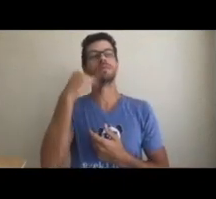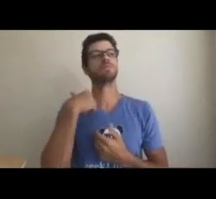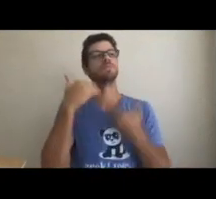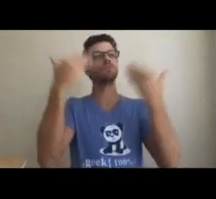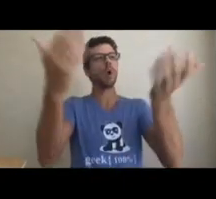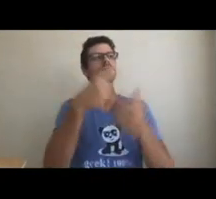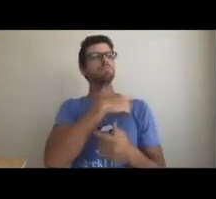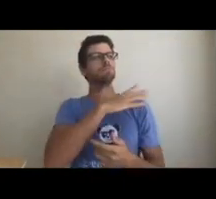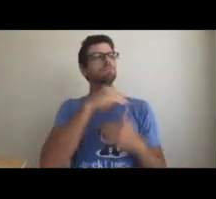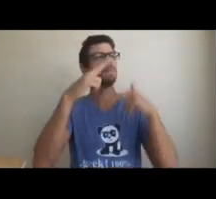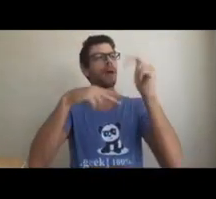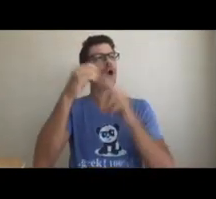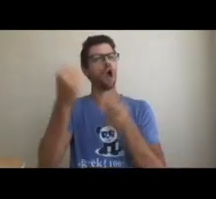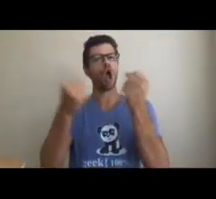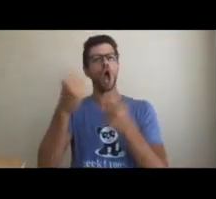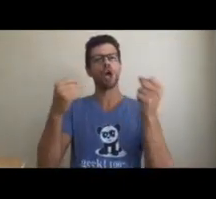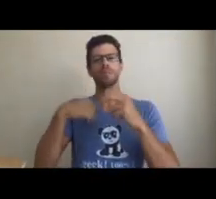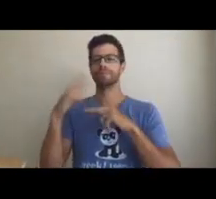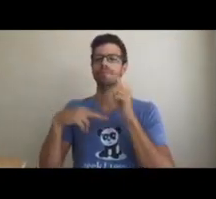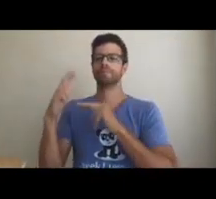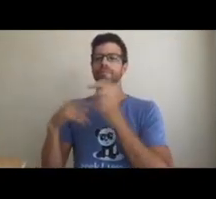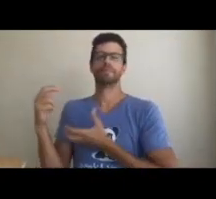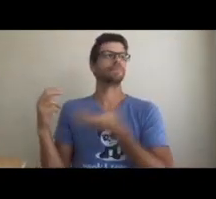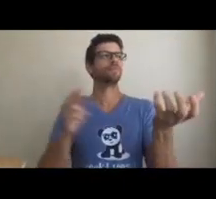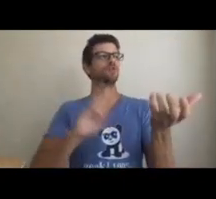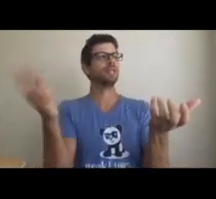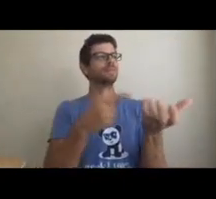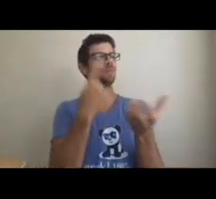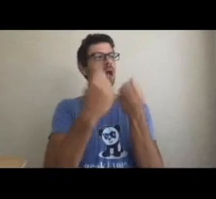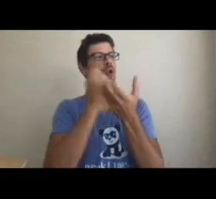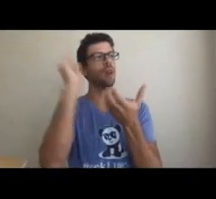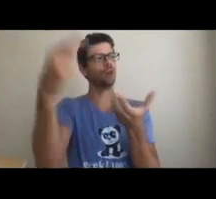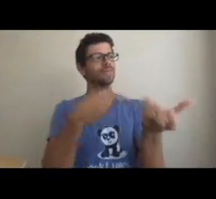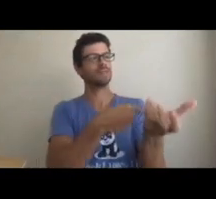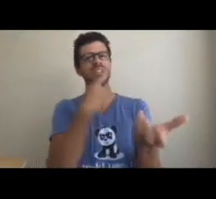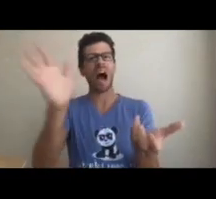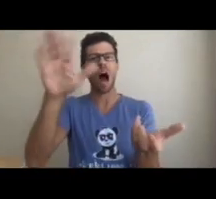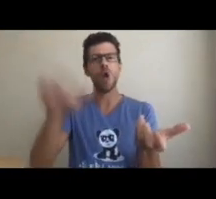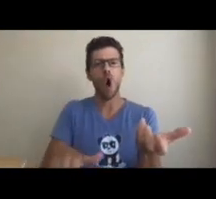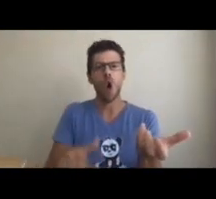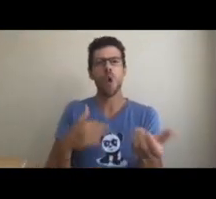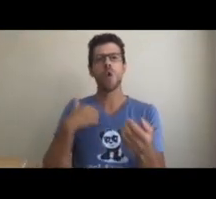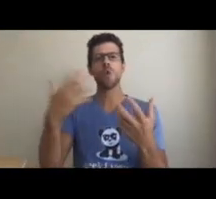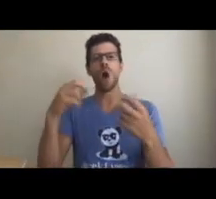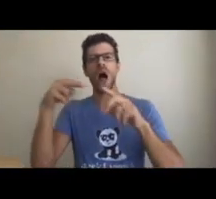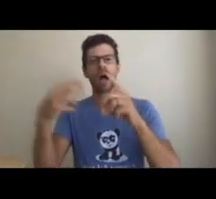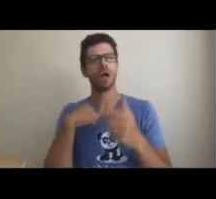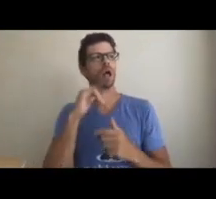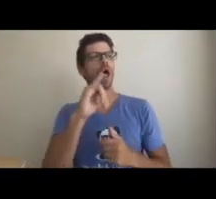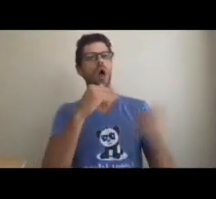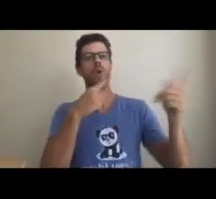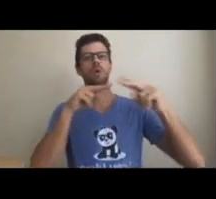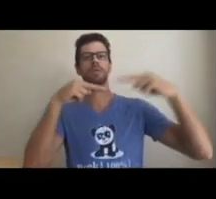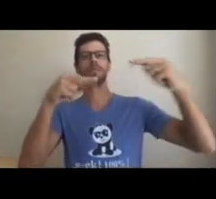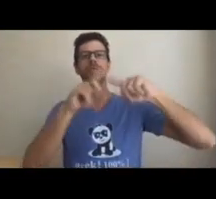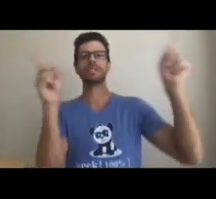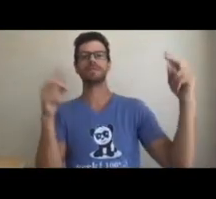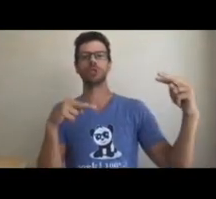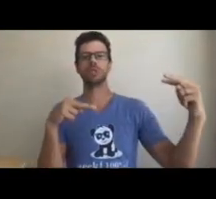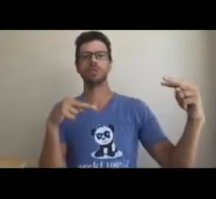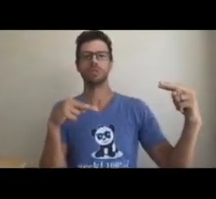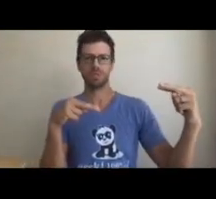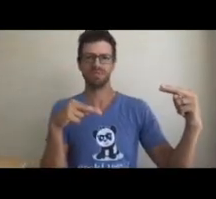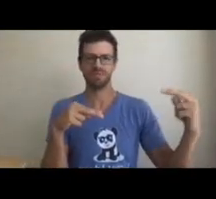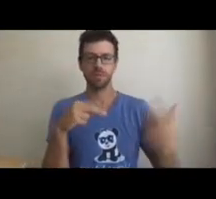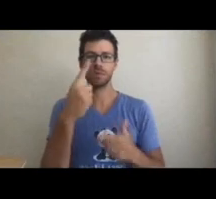way, the process helps inform their thoughts about their idea or vision, and it's nice for them to be able to see and use the product while we